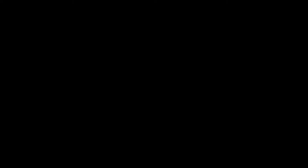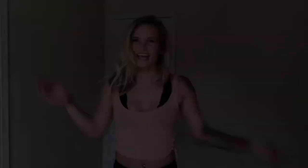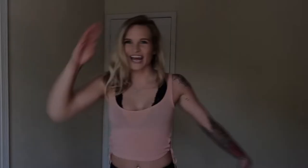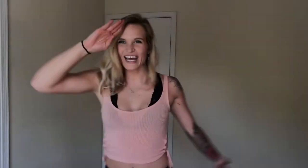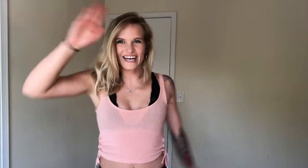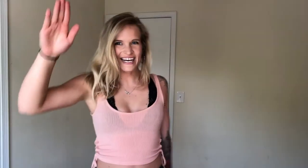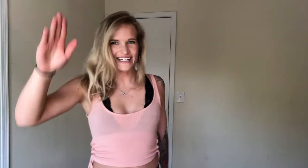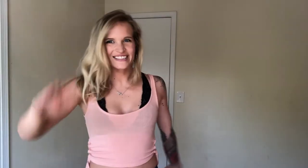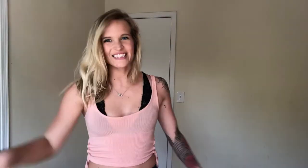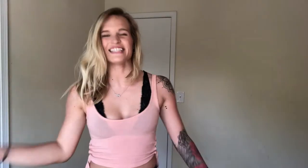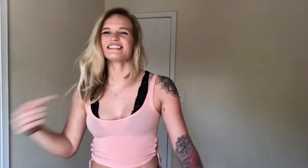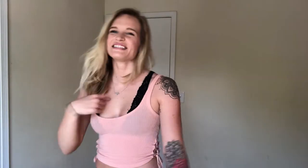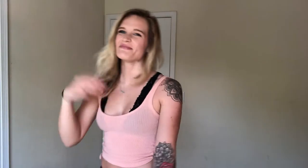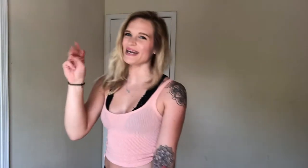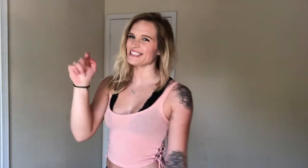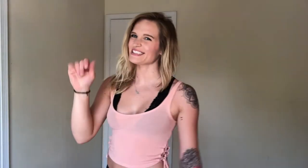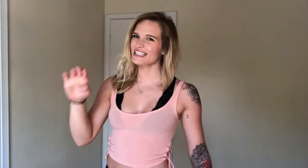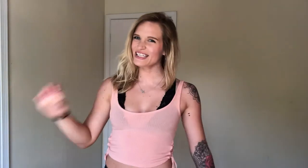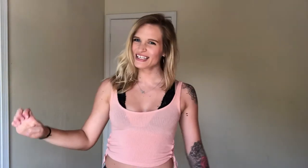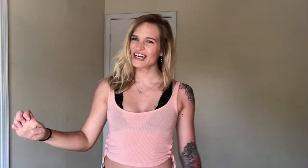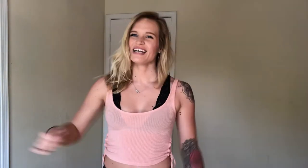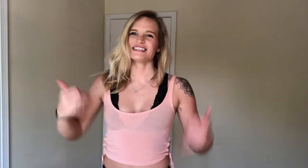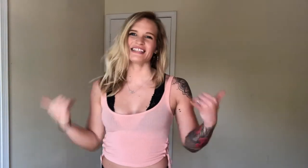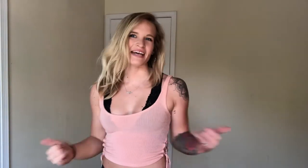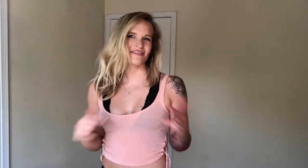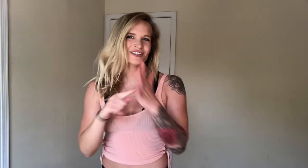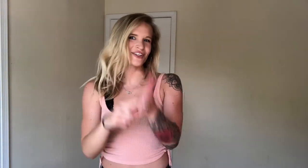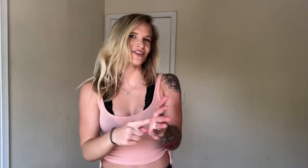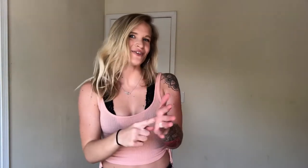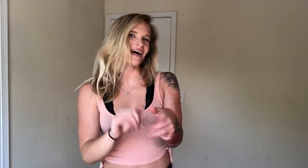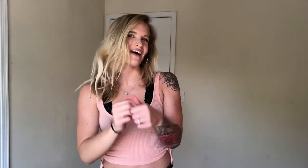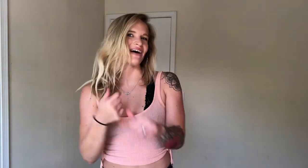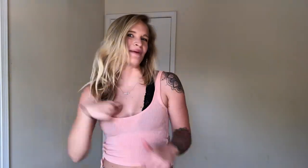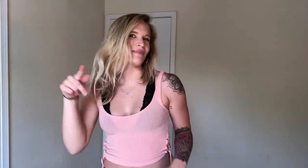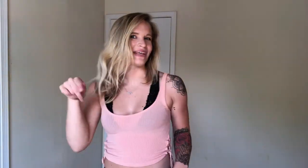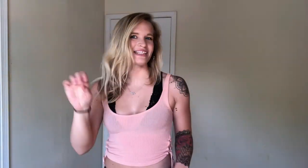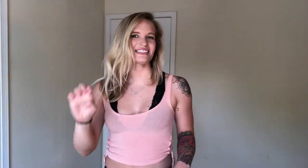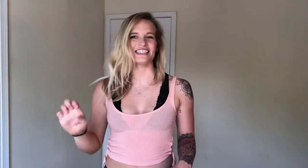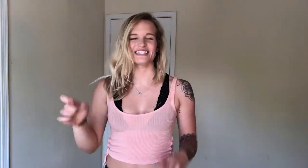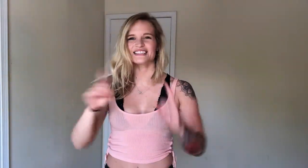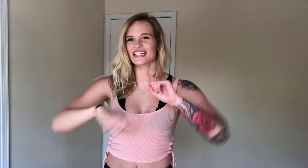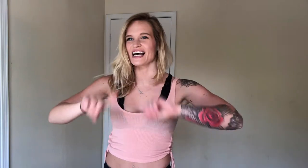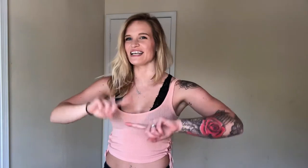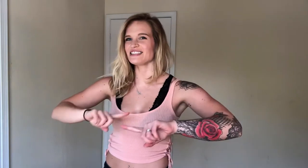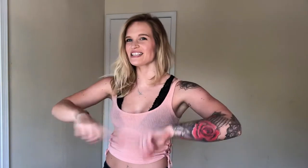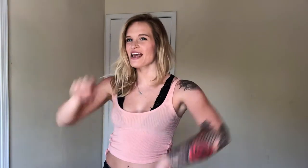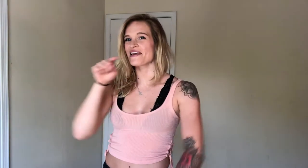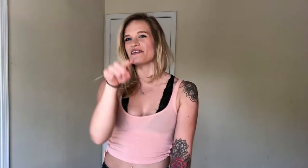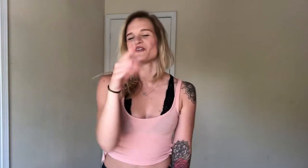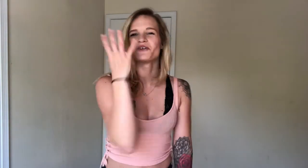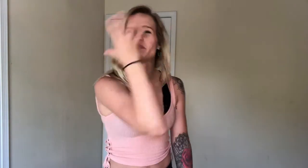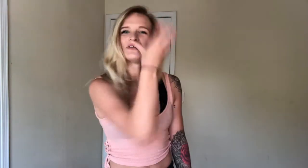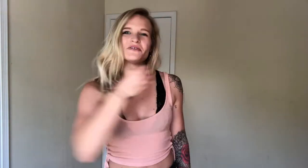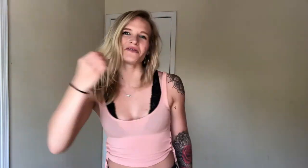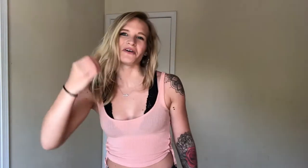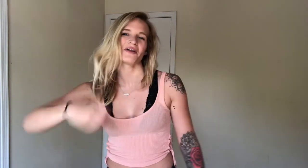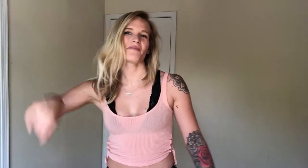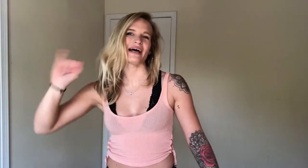Hey guys, it's Macy. Today I'm going show you how I PSE signed You're Beautiful by